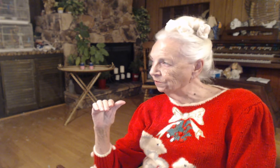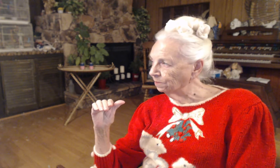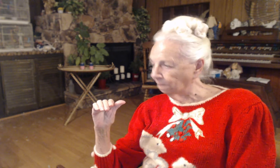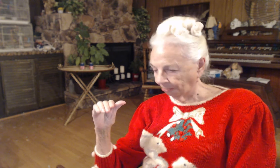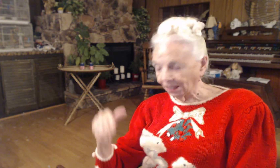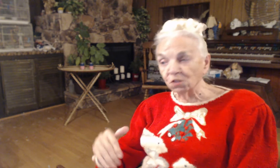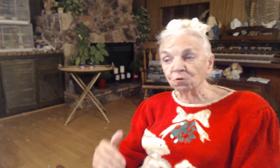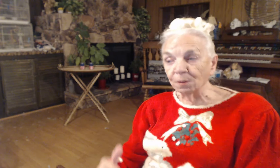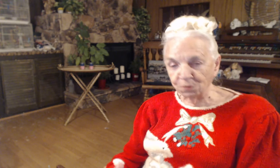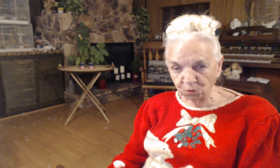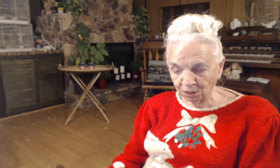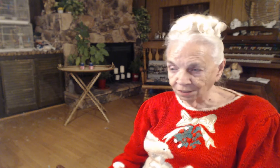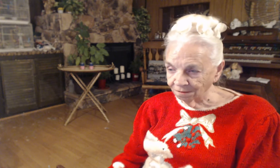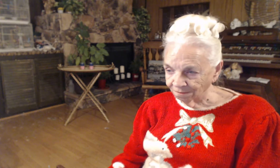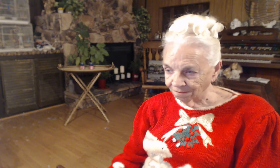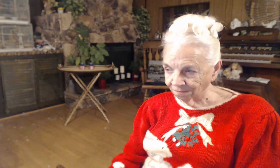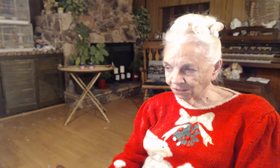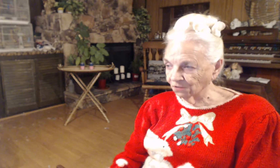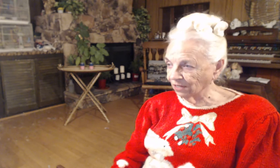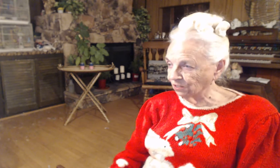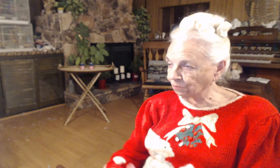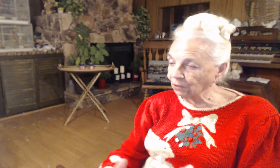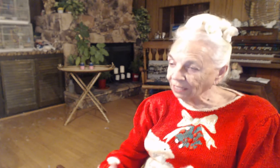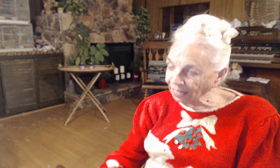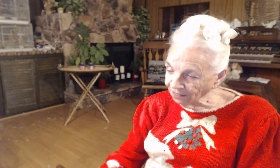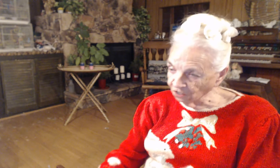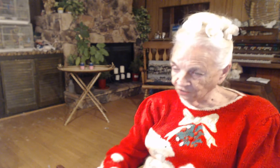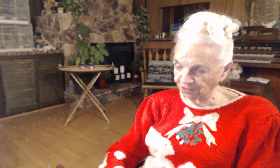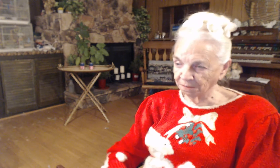scriptural, because that's putting hand on somebody.